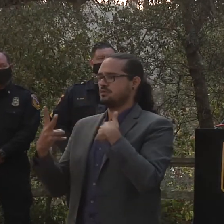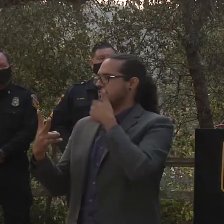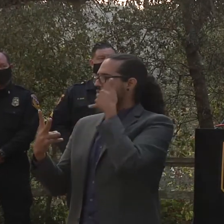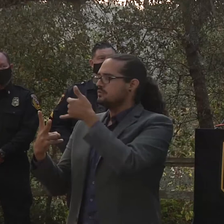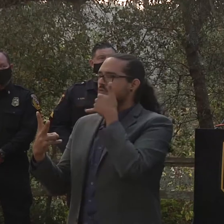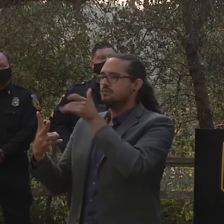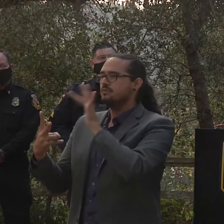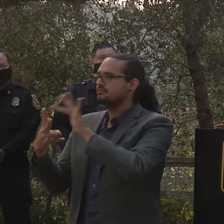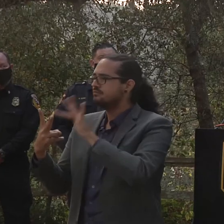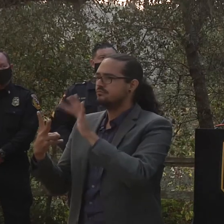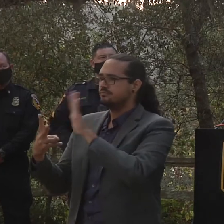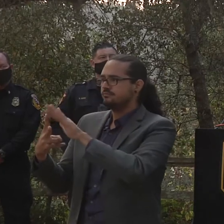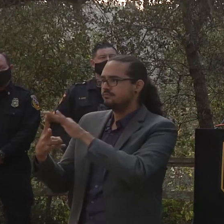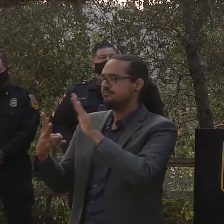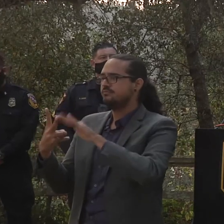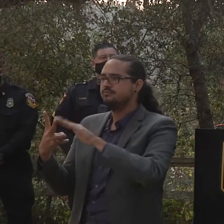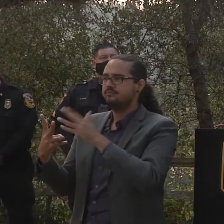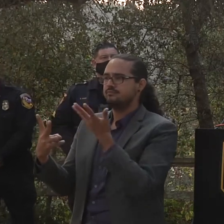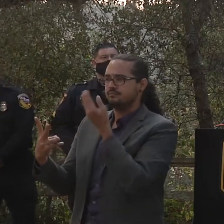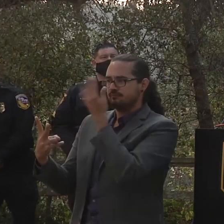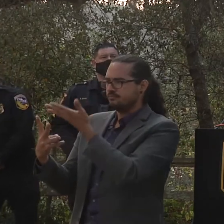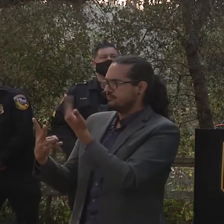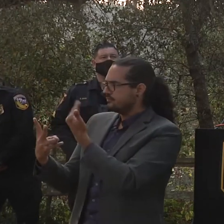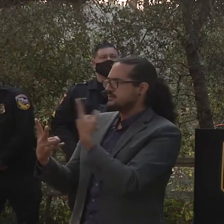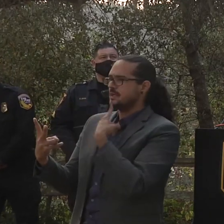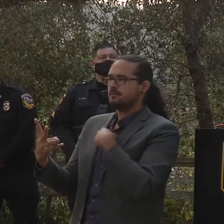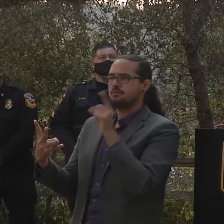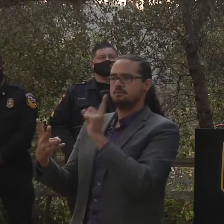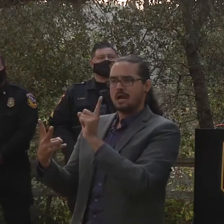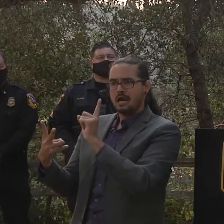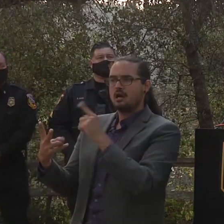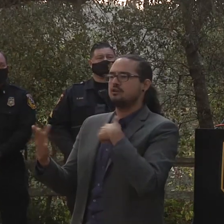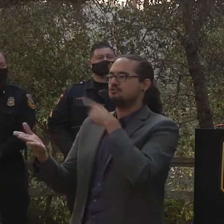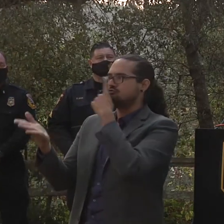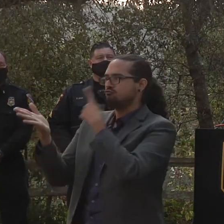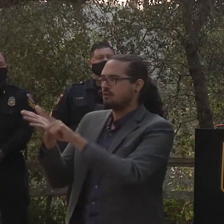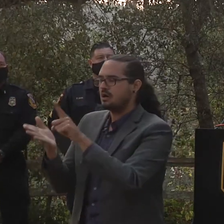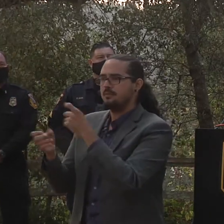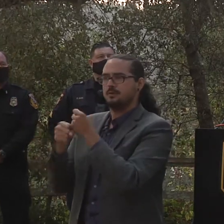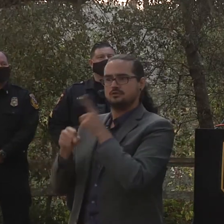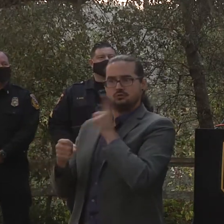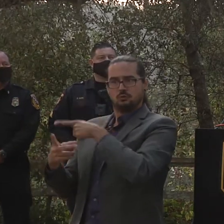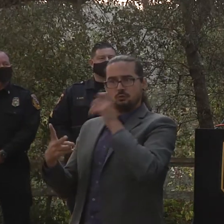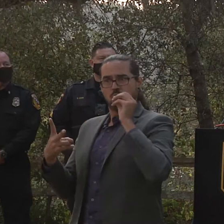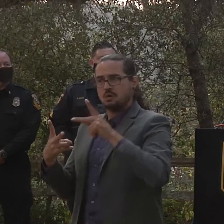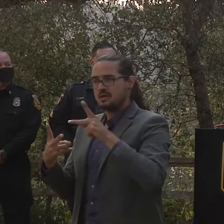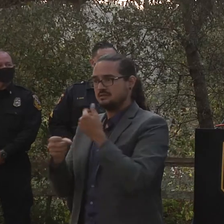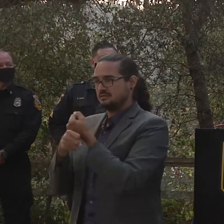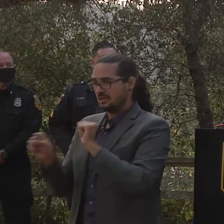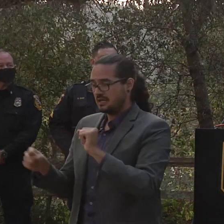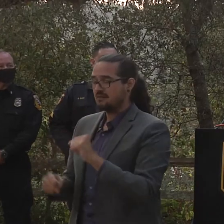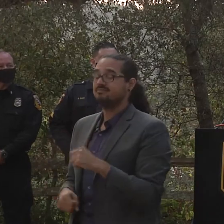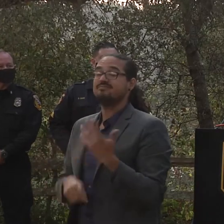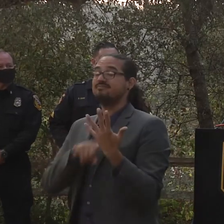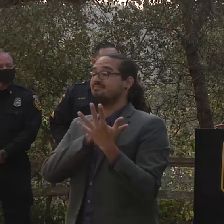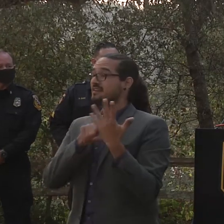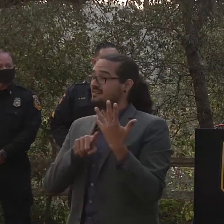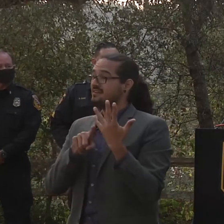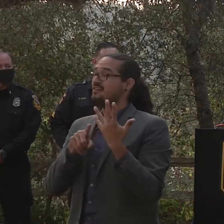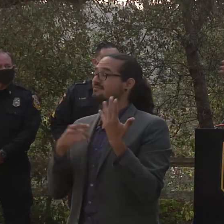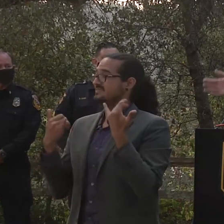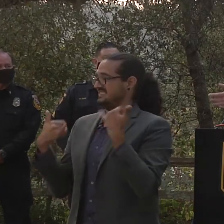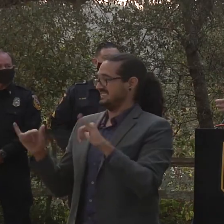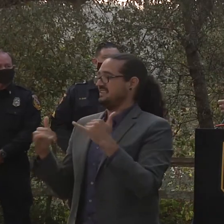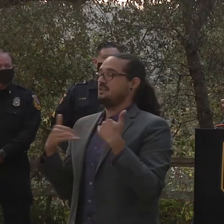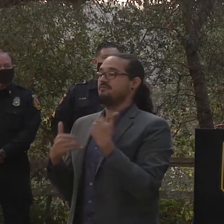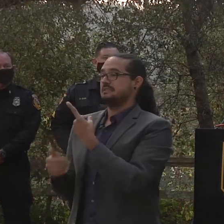with them and them telling us where they are and we make sure that they're all right with regards to the other people that are missing there you know we have detectives that are again